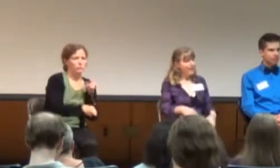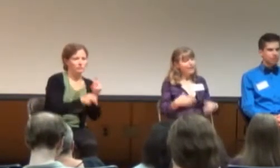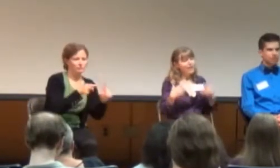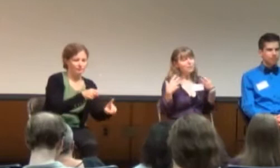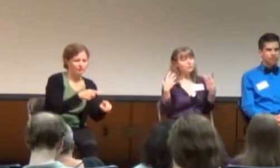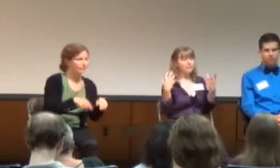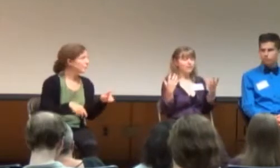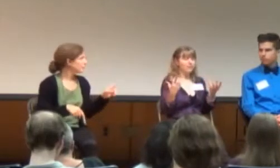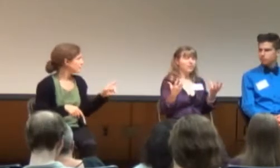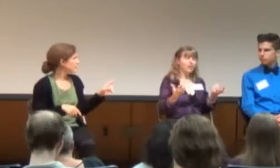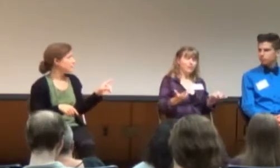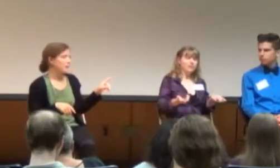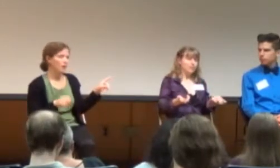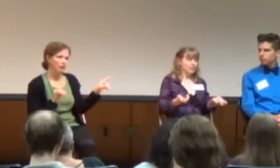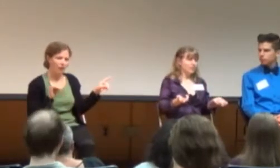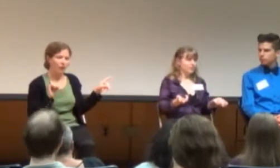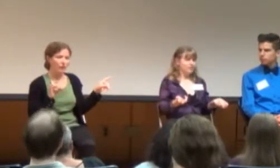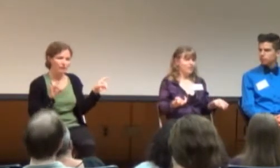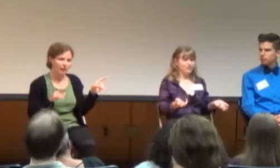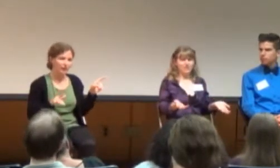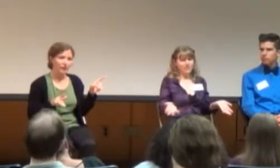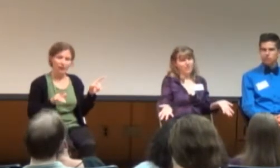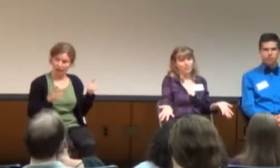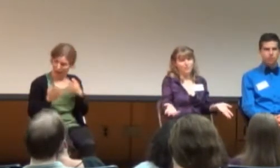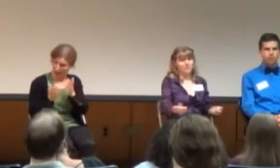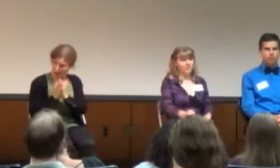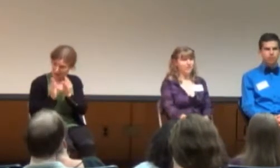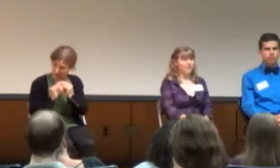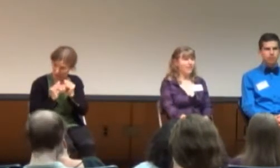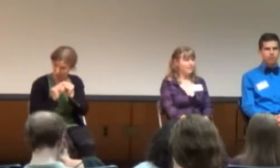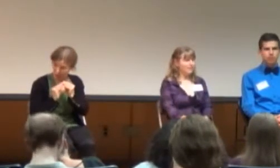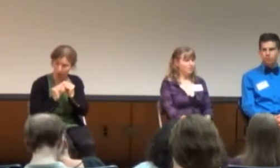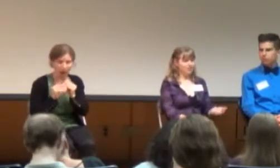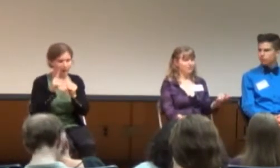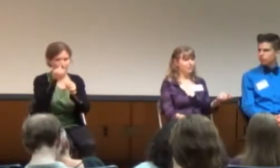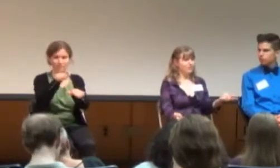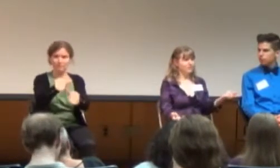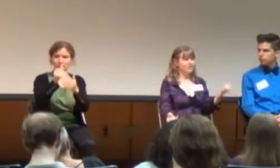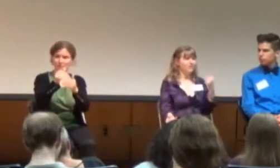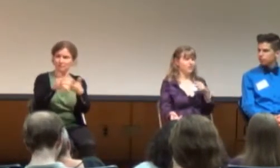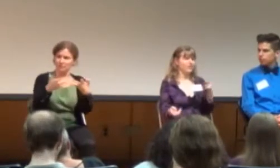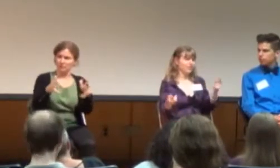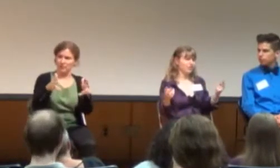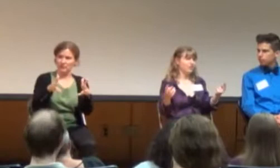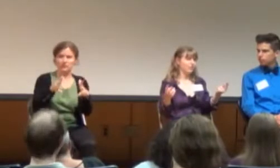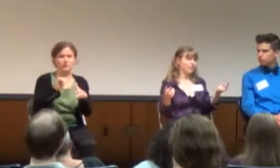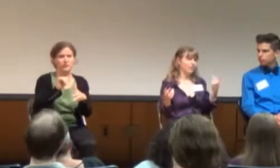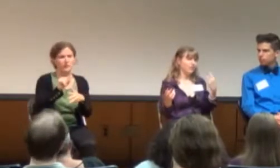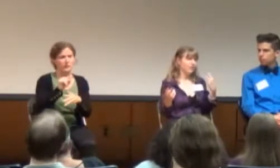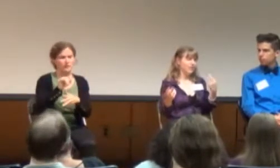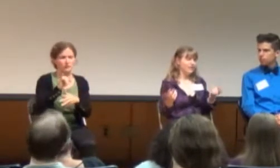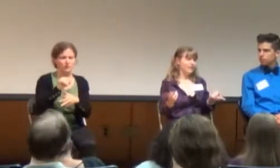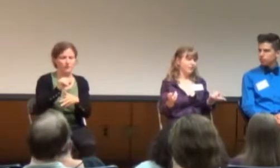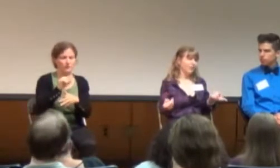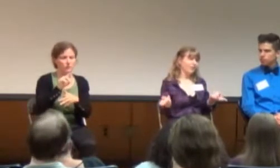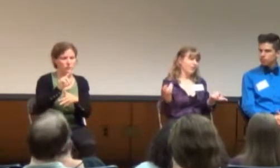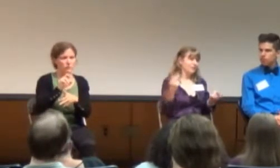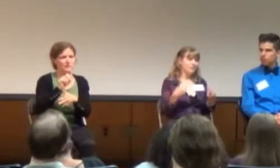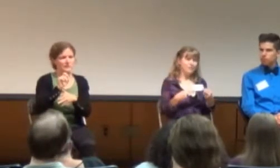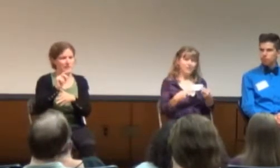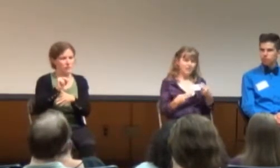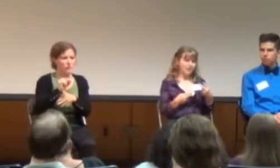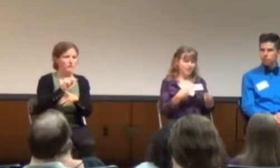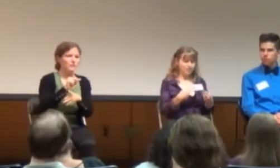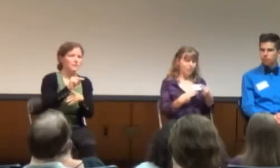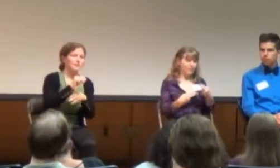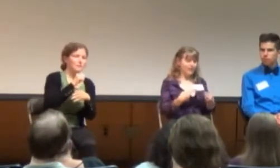Well, that enabled me, though, to more into personal details, because I thought I was done on that subject. was intersection of asexuality